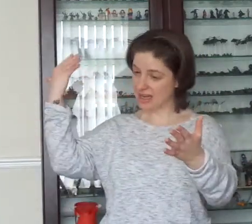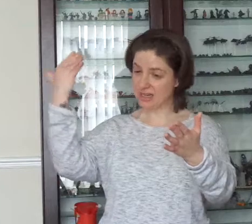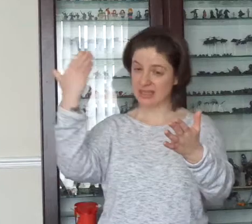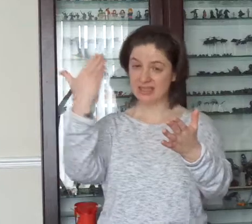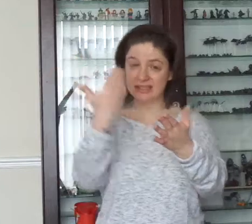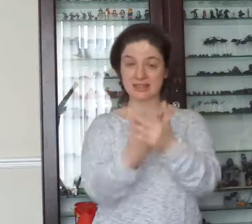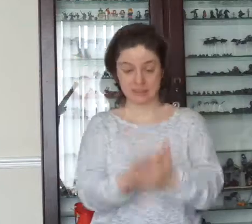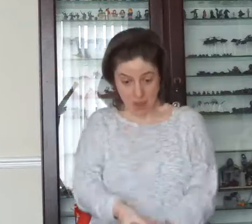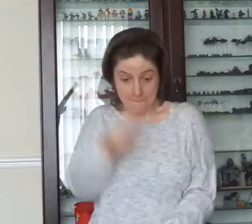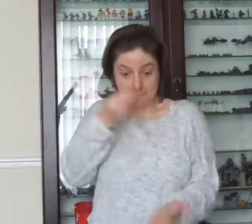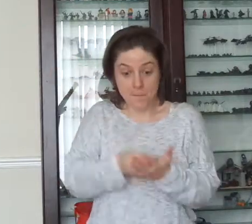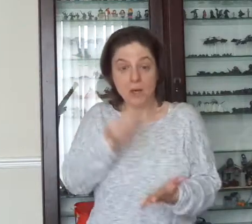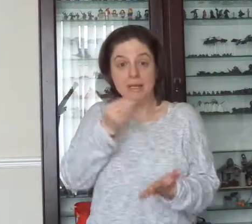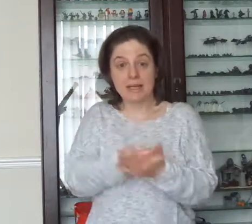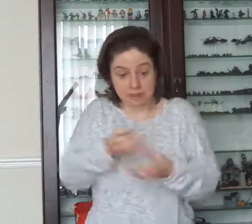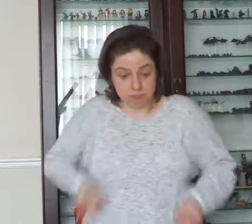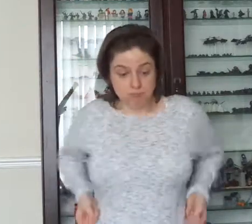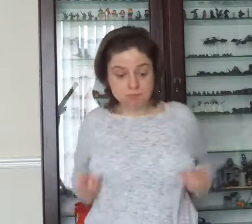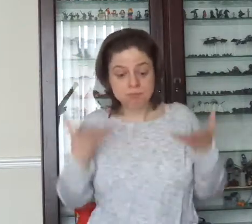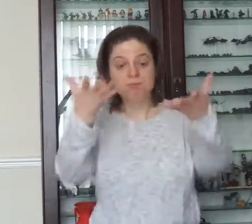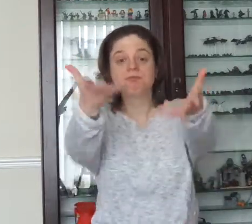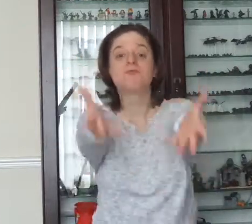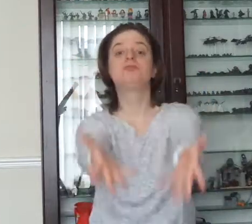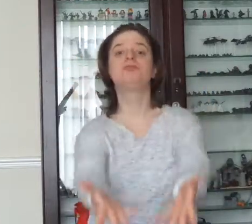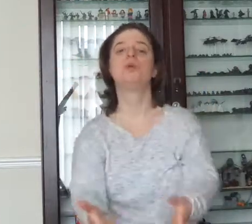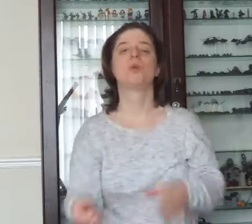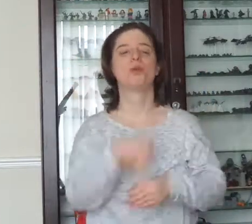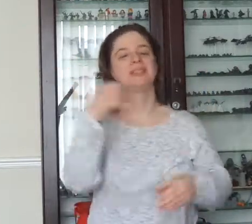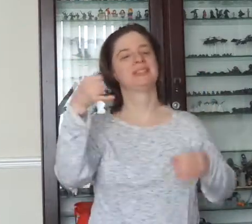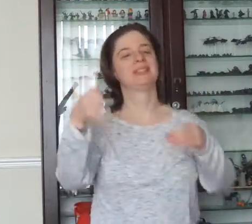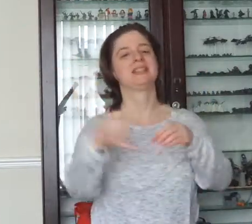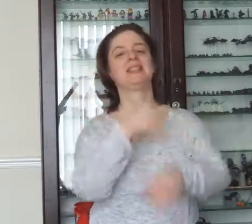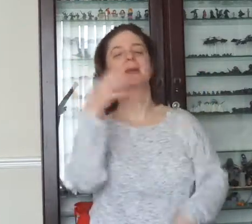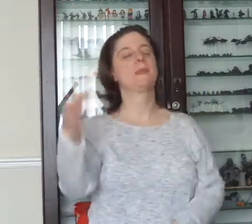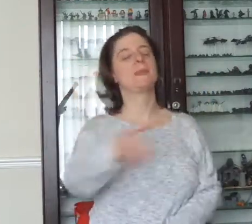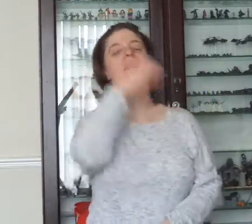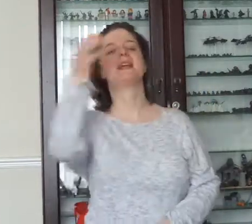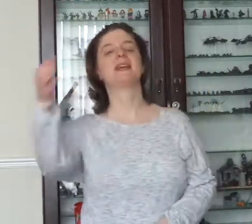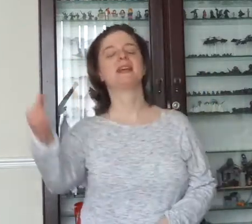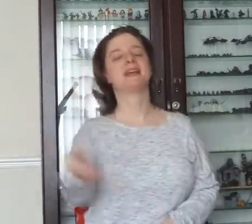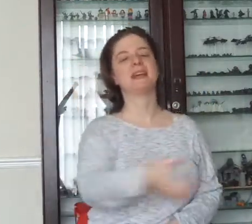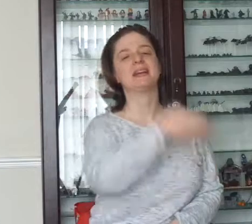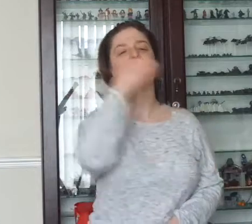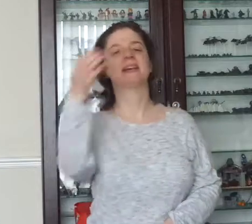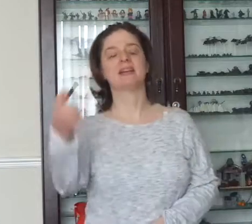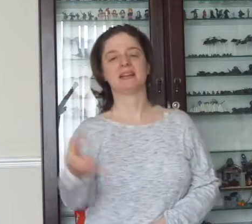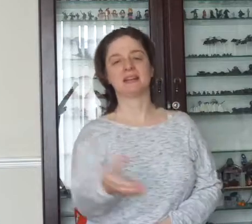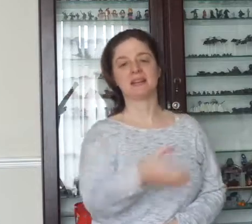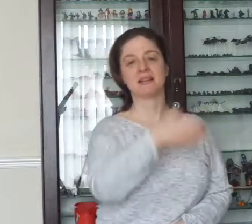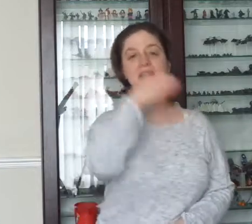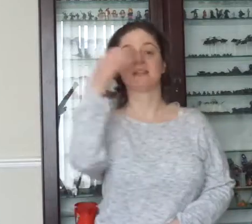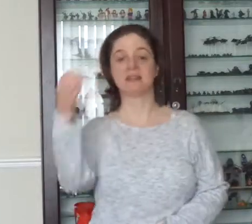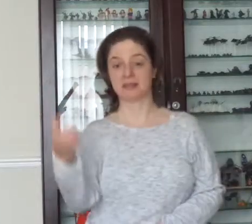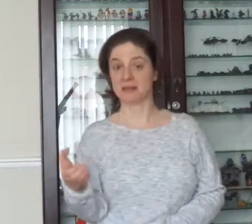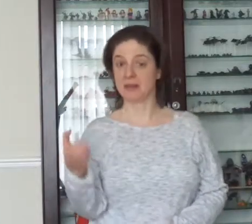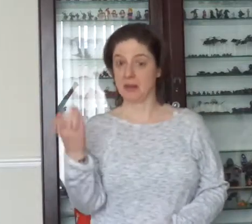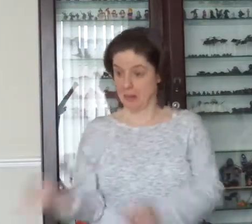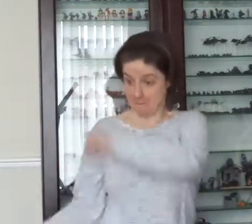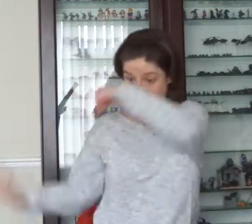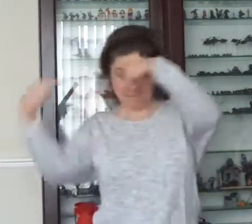all my money on whiskey and beer. But now I'm returning with